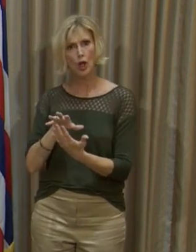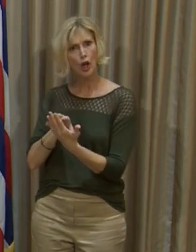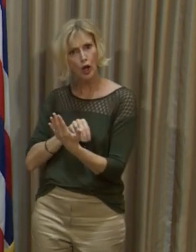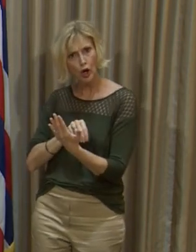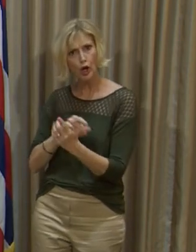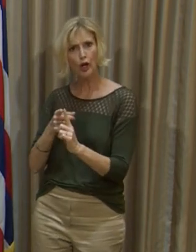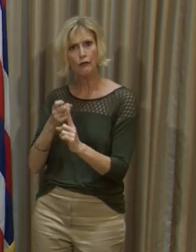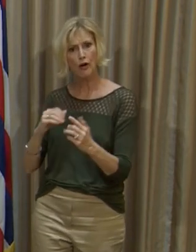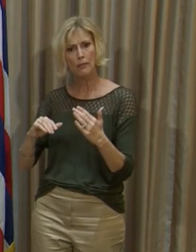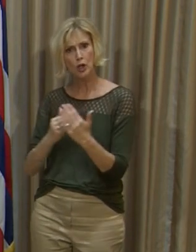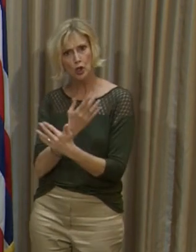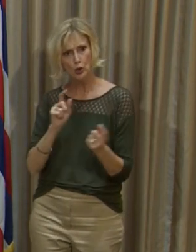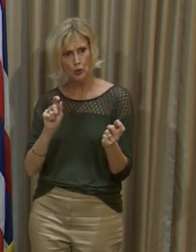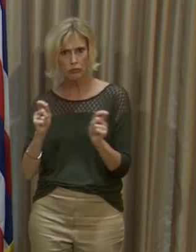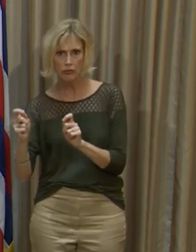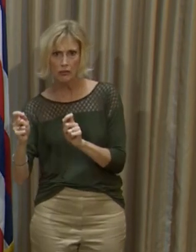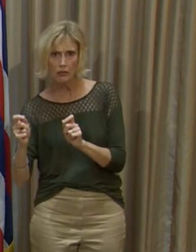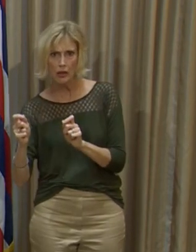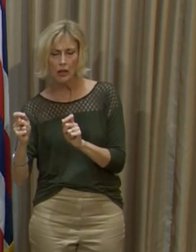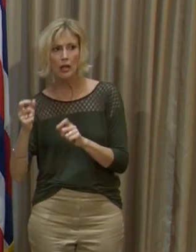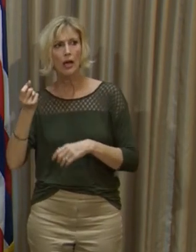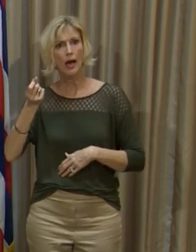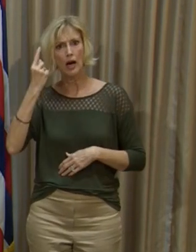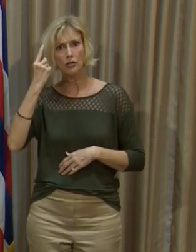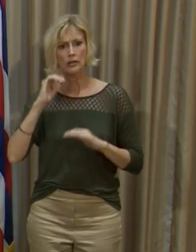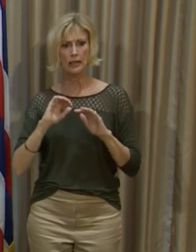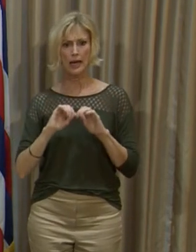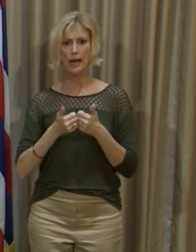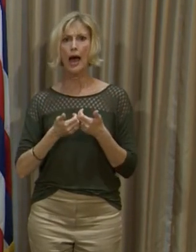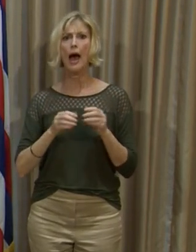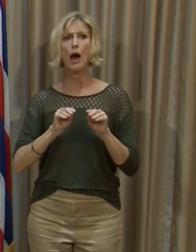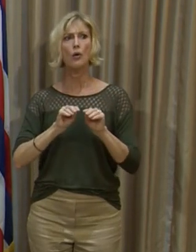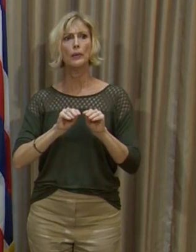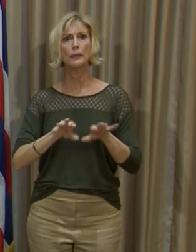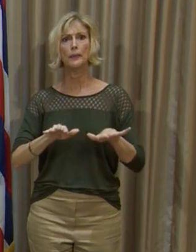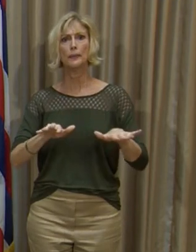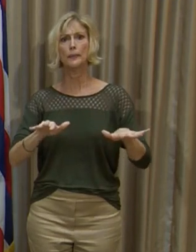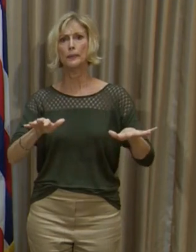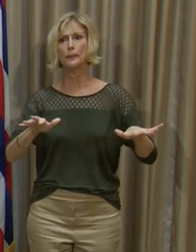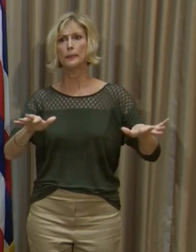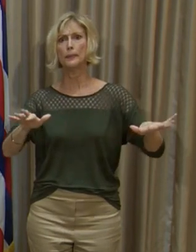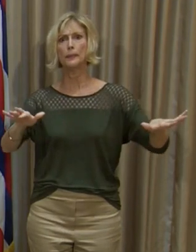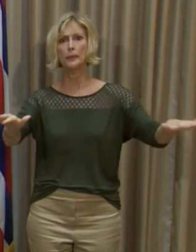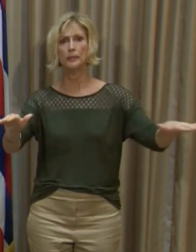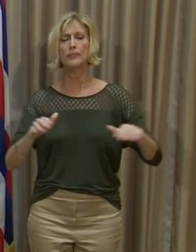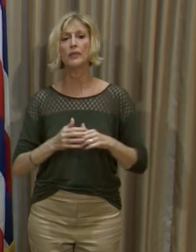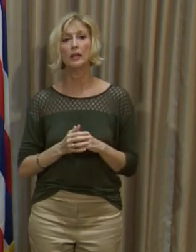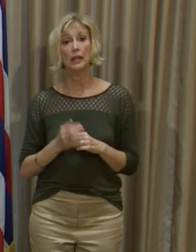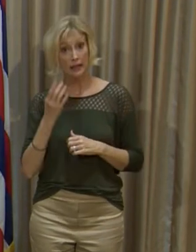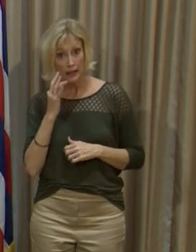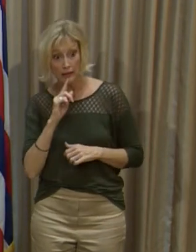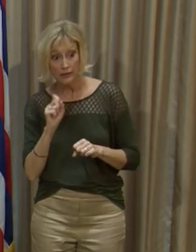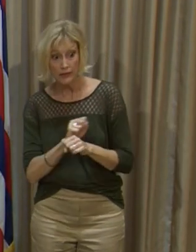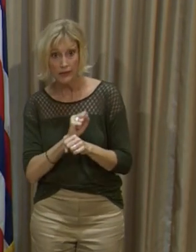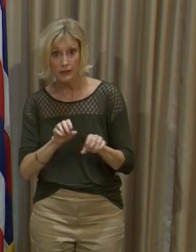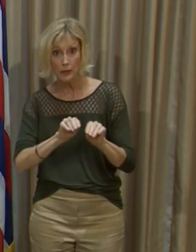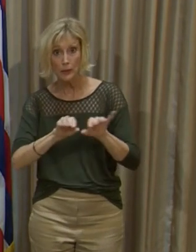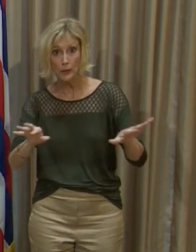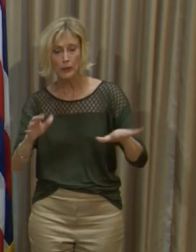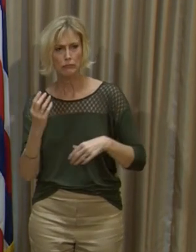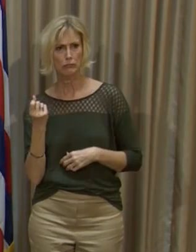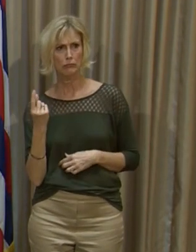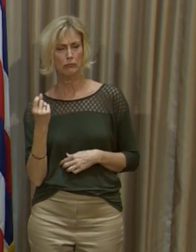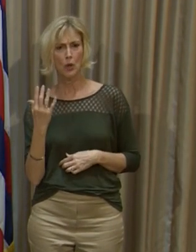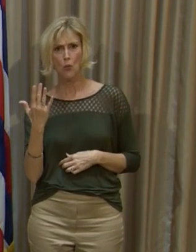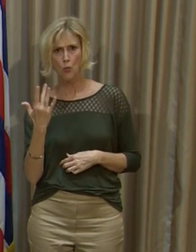from these strains and understand how broadly they are spreading, if they are spreading, and if they are spreading, understand why.